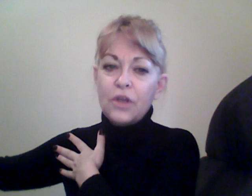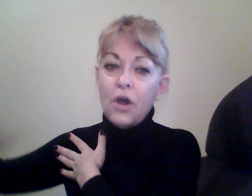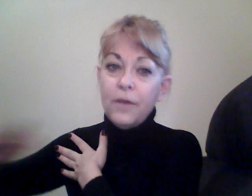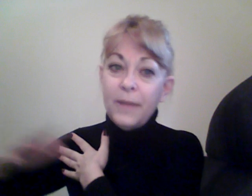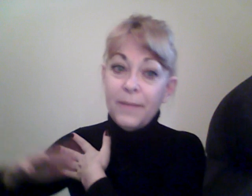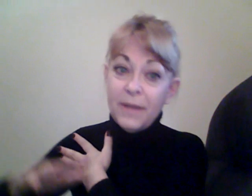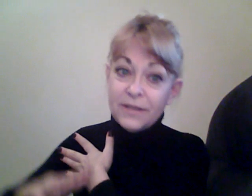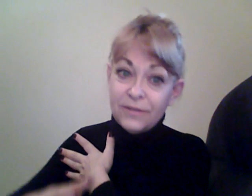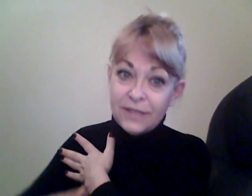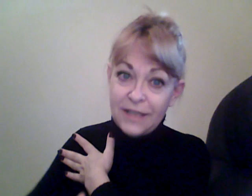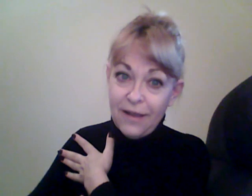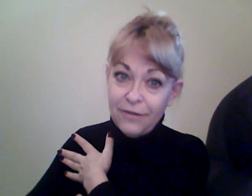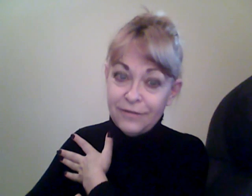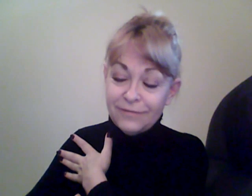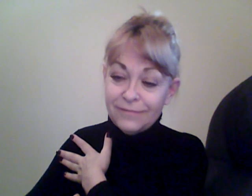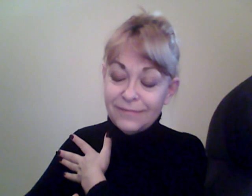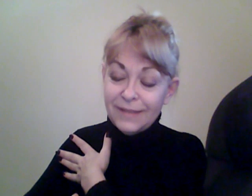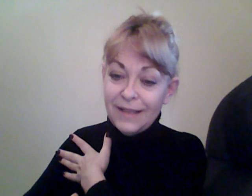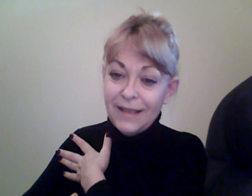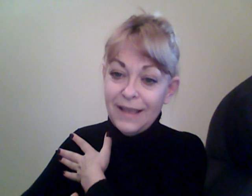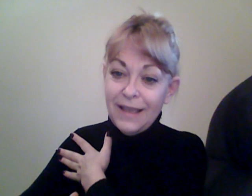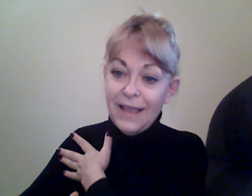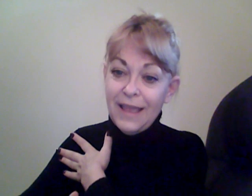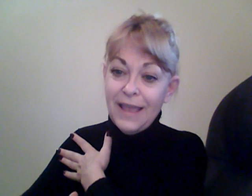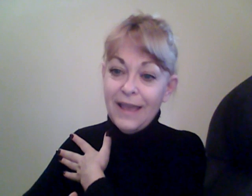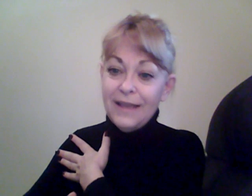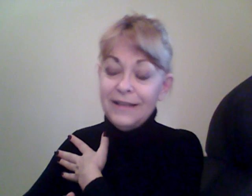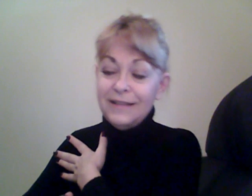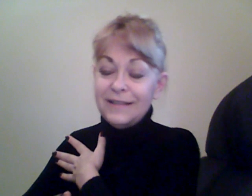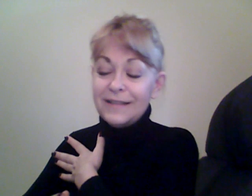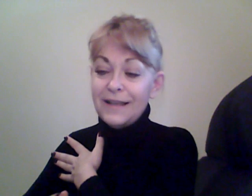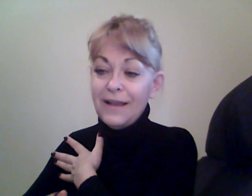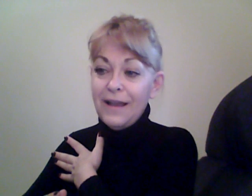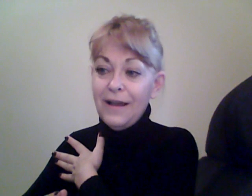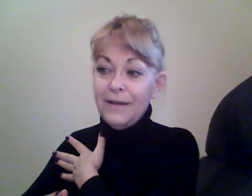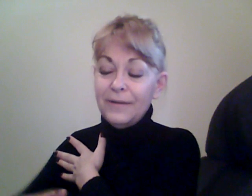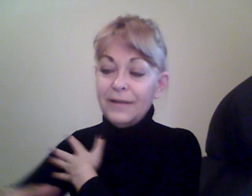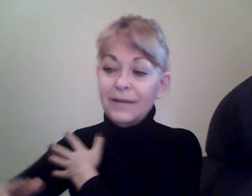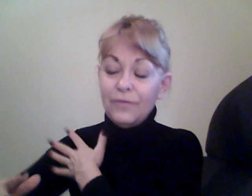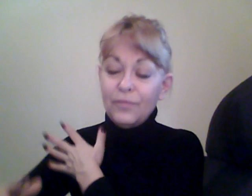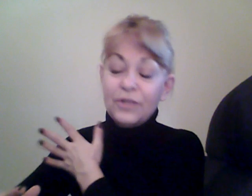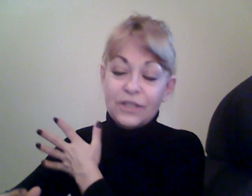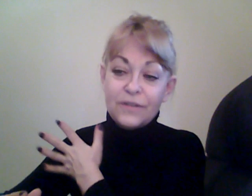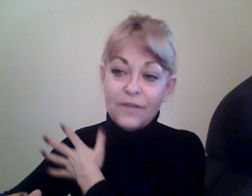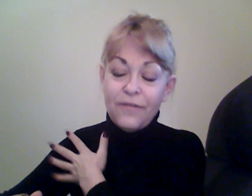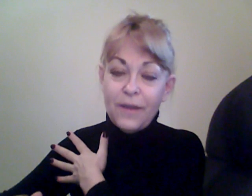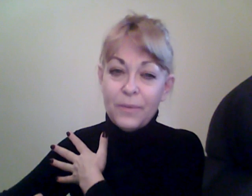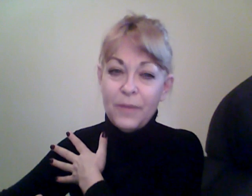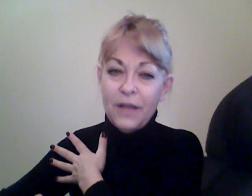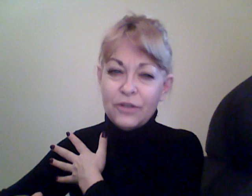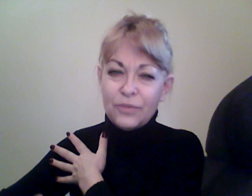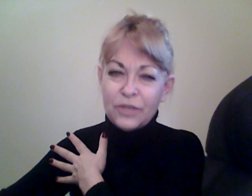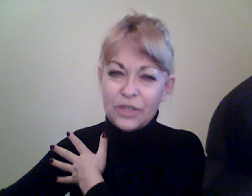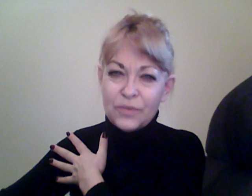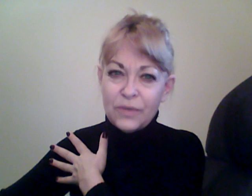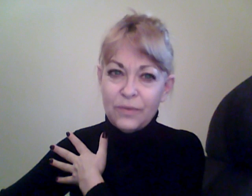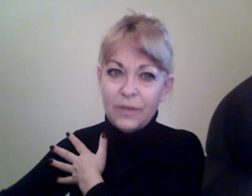calm my muscles down. And, uh, which is the fibromyalgia, which is really, really